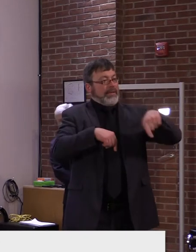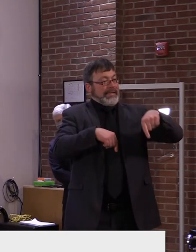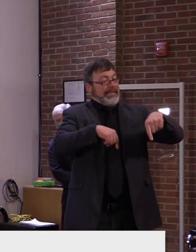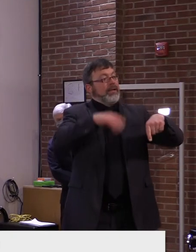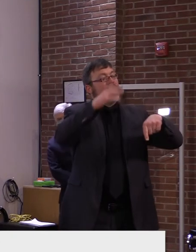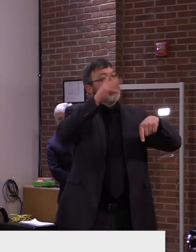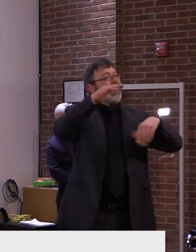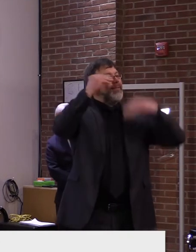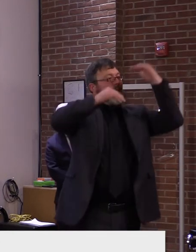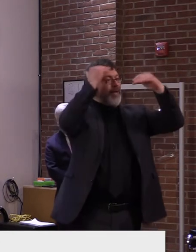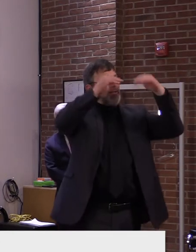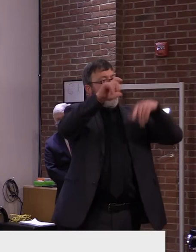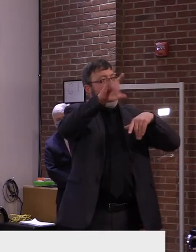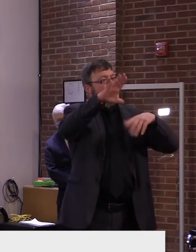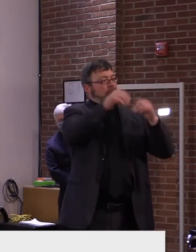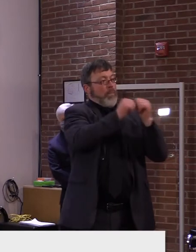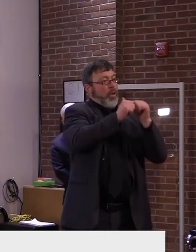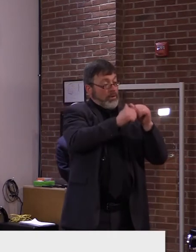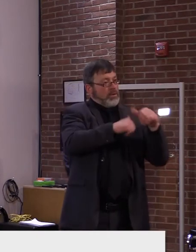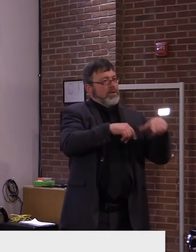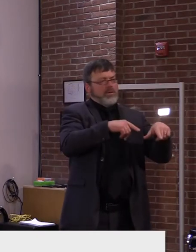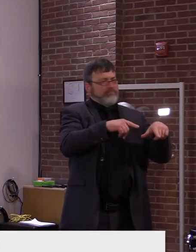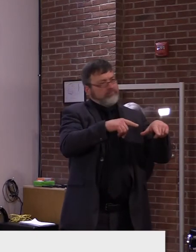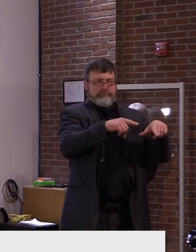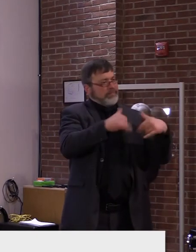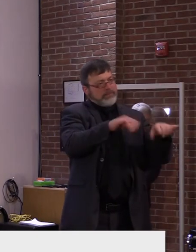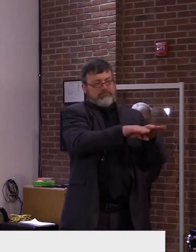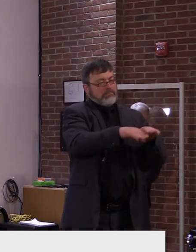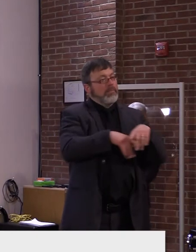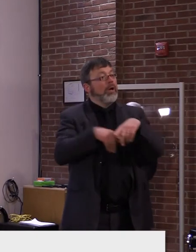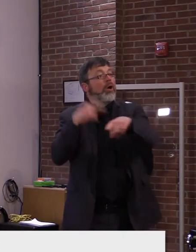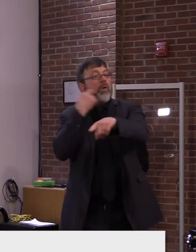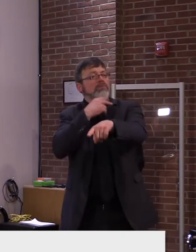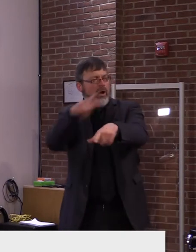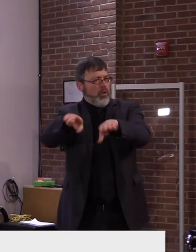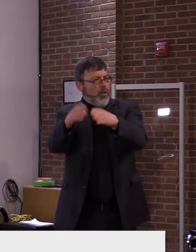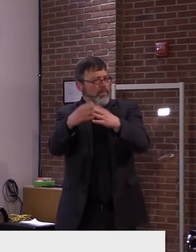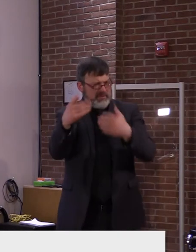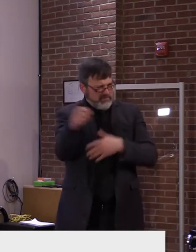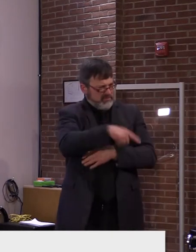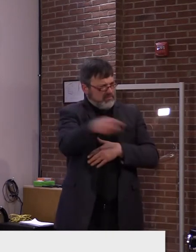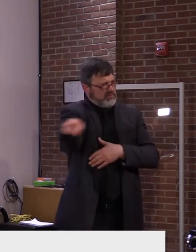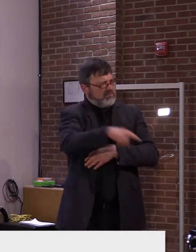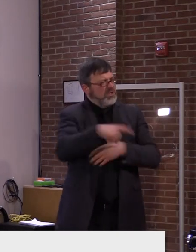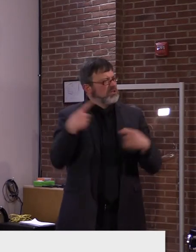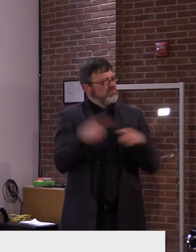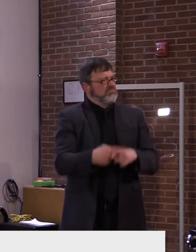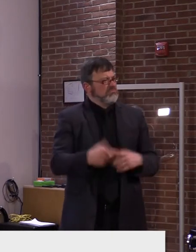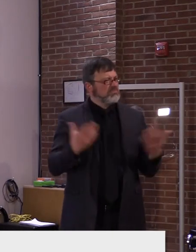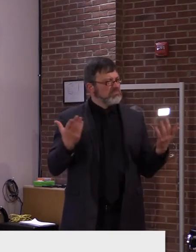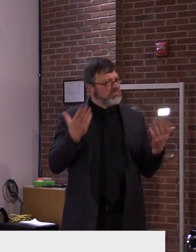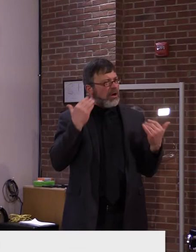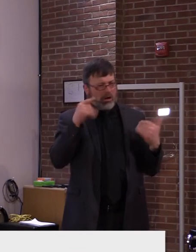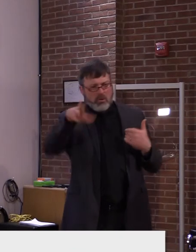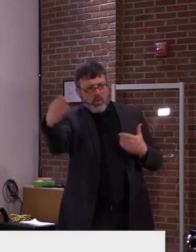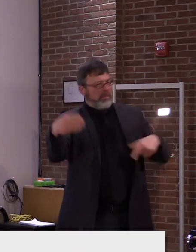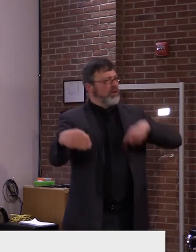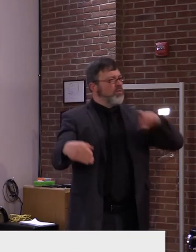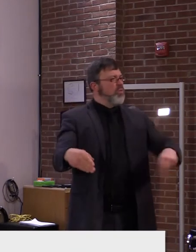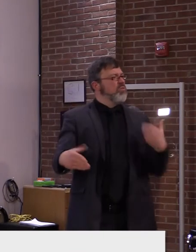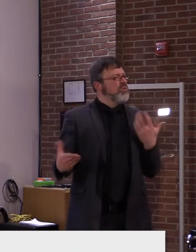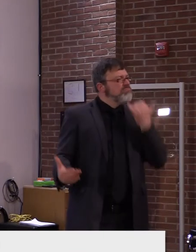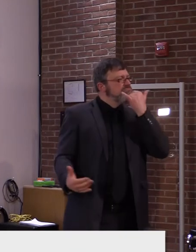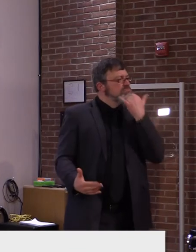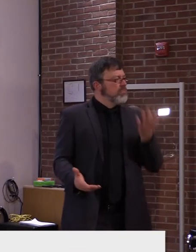Secretary Curley, are you on? I sure am. Uh, thank you. Yes, uh, we do have guidance for